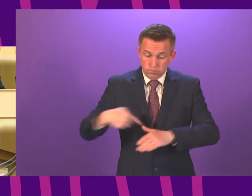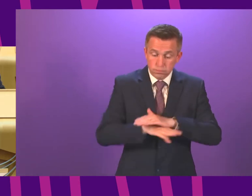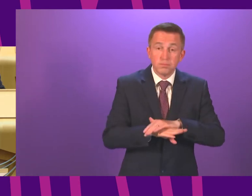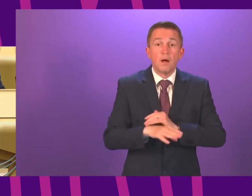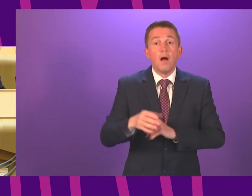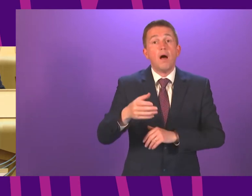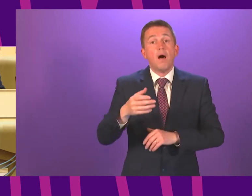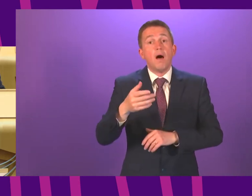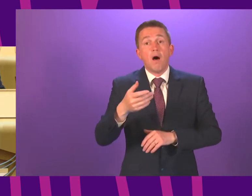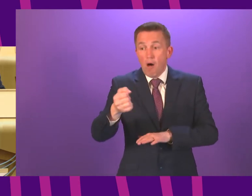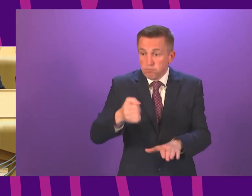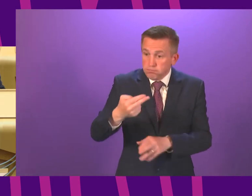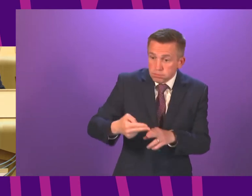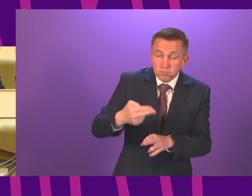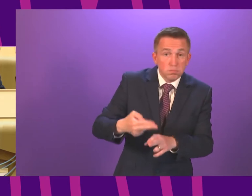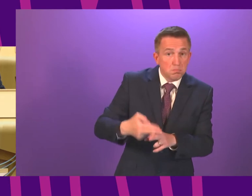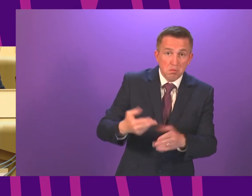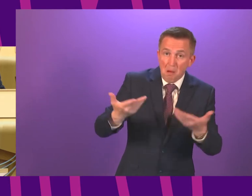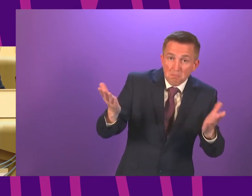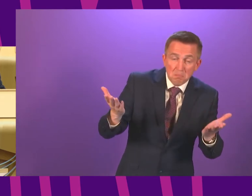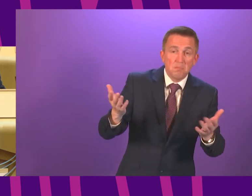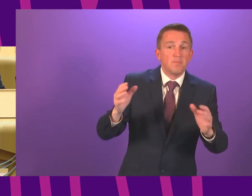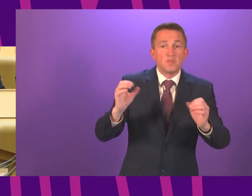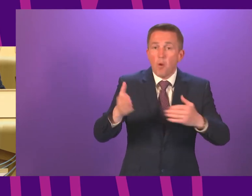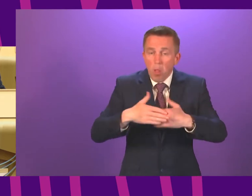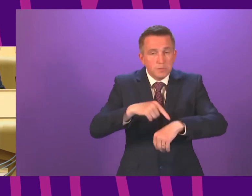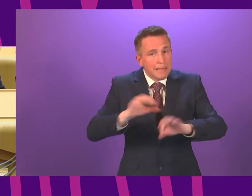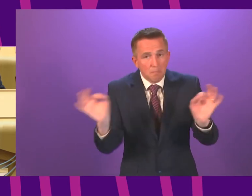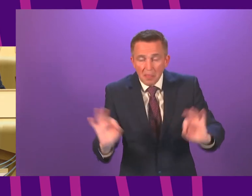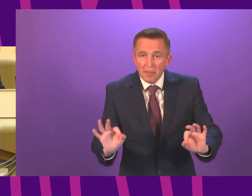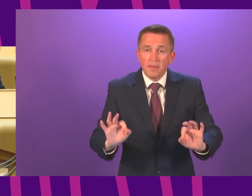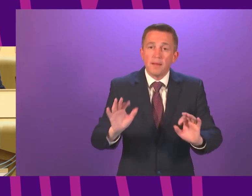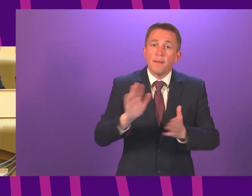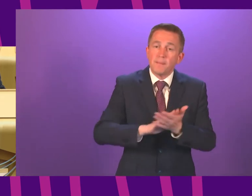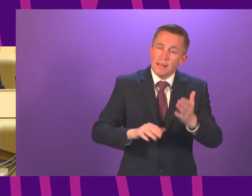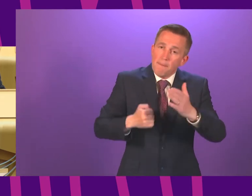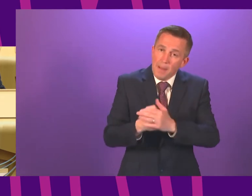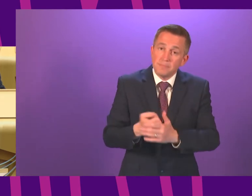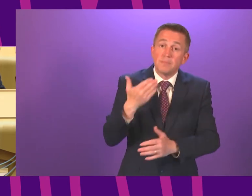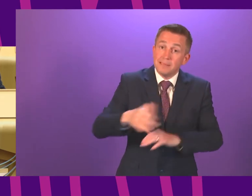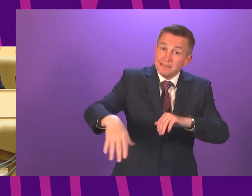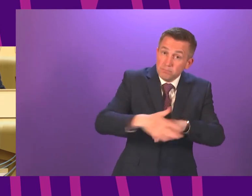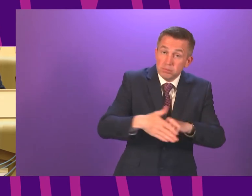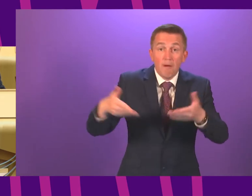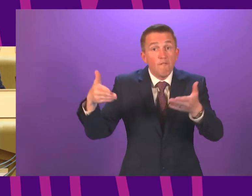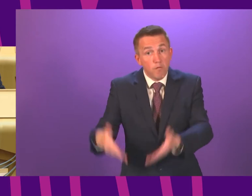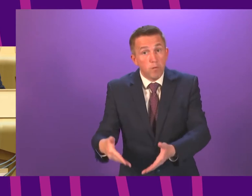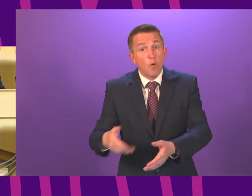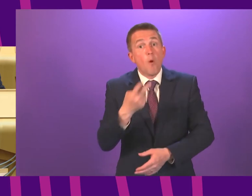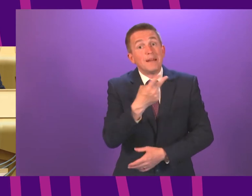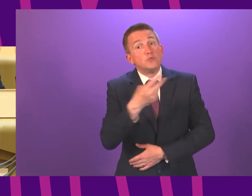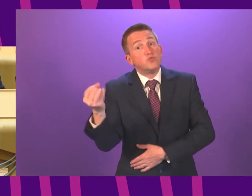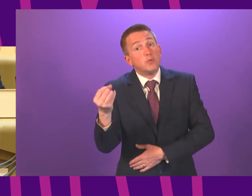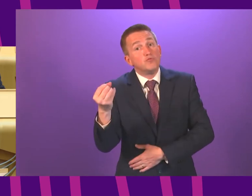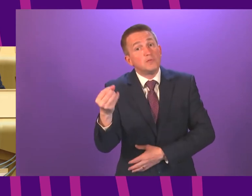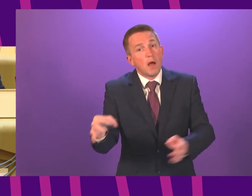apply in hospitality. There's no set nationwide closing time and it means that the maximum attendance at weddings and funerals will be 200